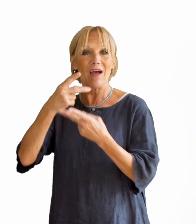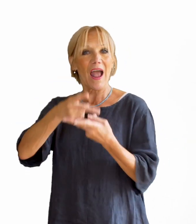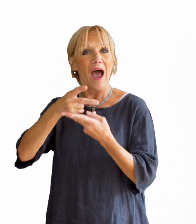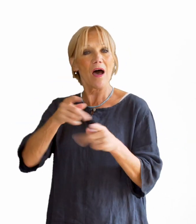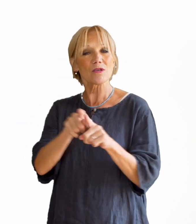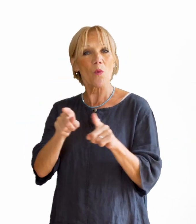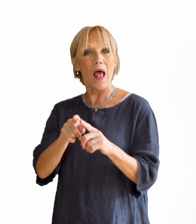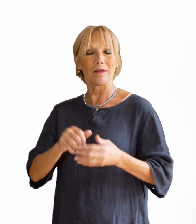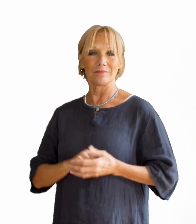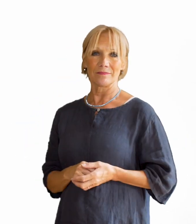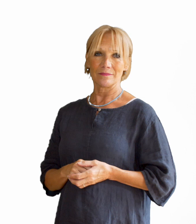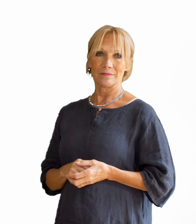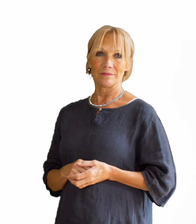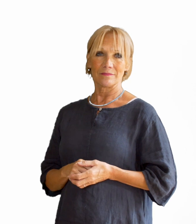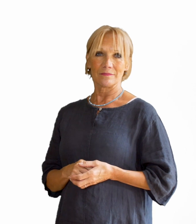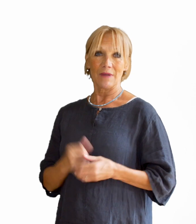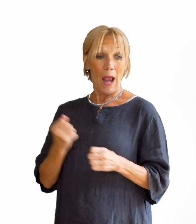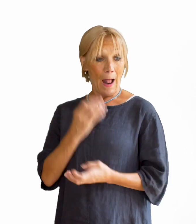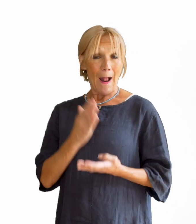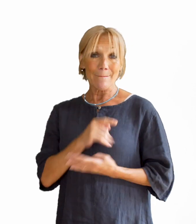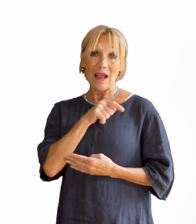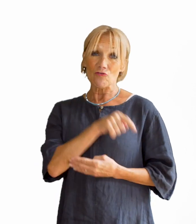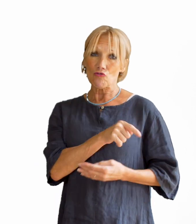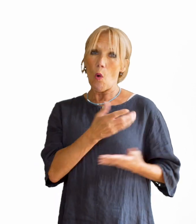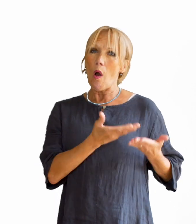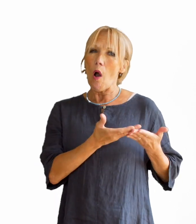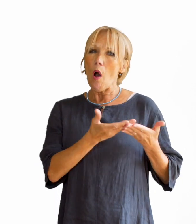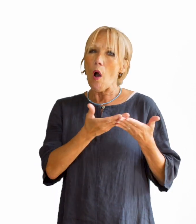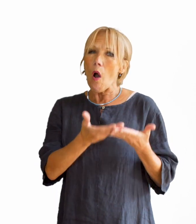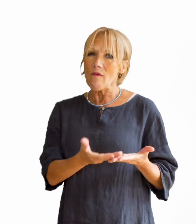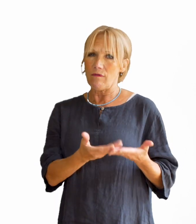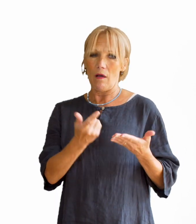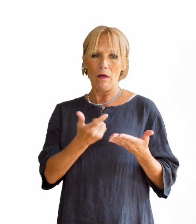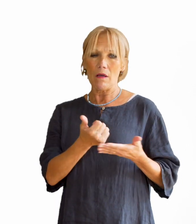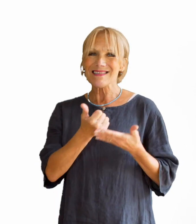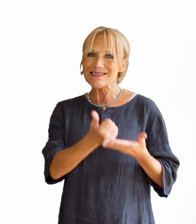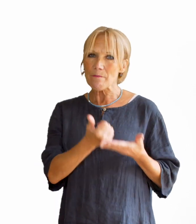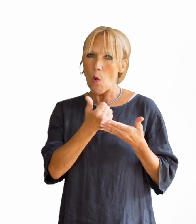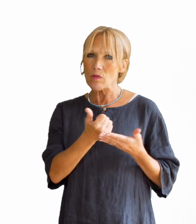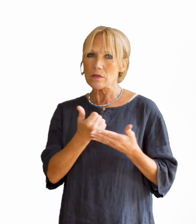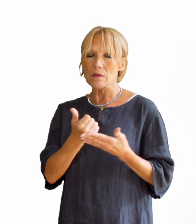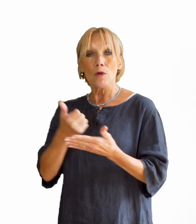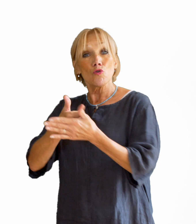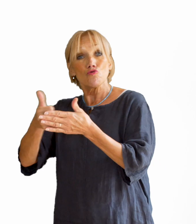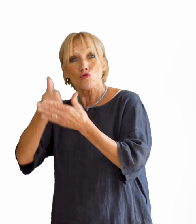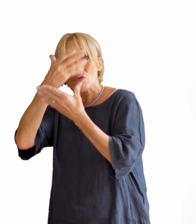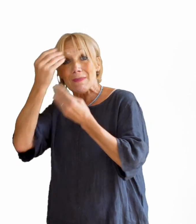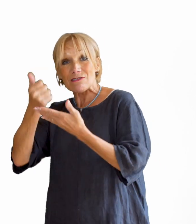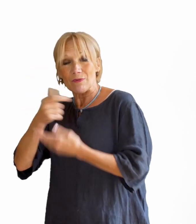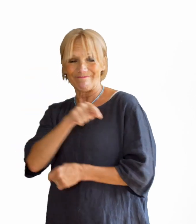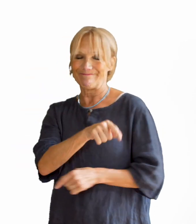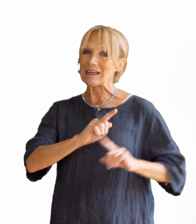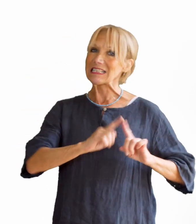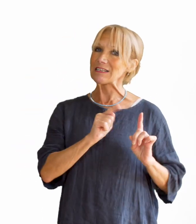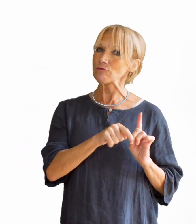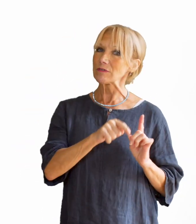And ensure the meeting centre offer and how it differs from other forms of dementia support is clearly understood and articulated